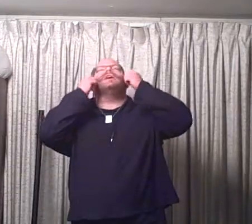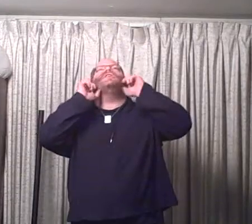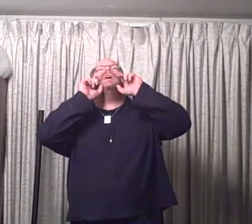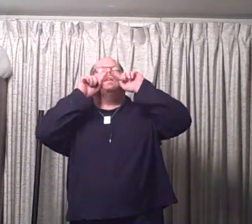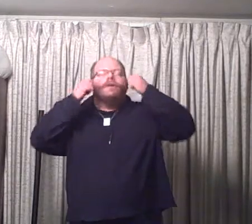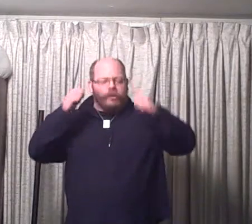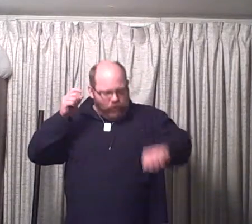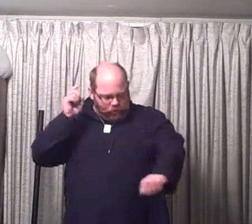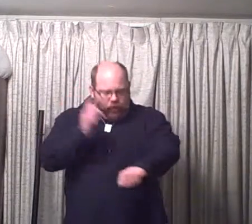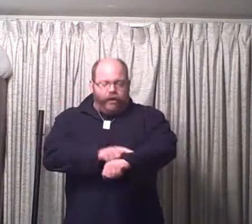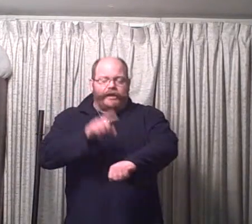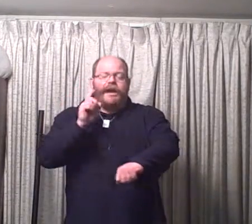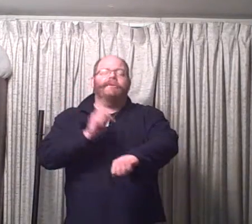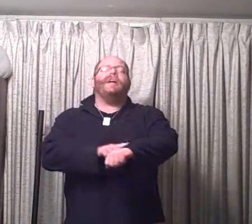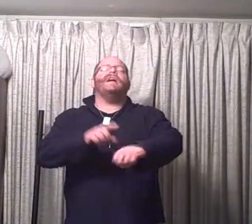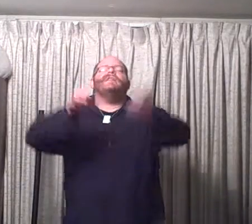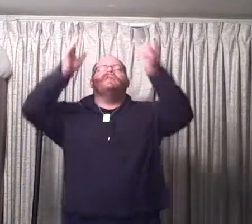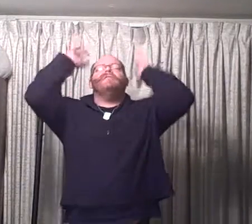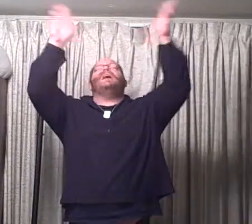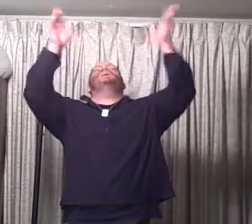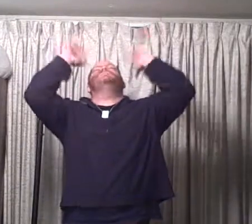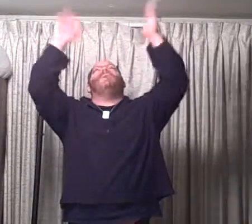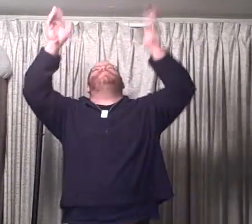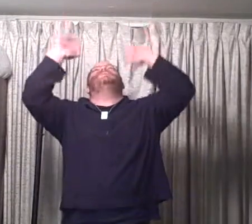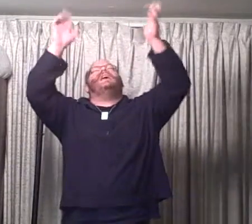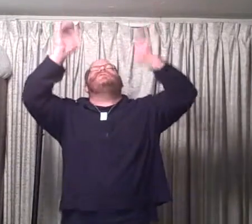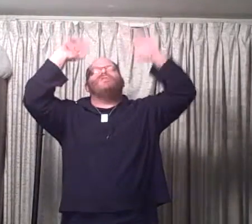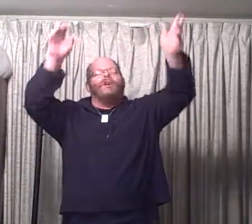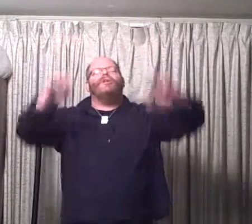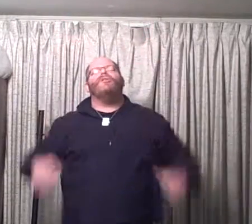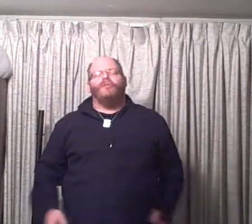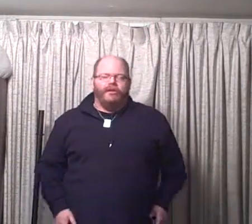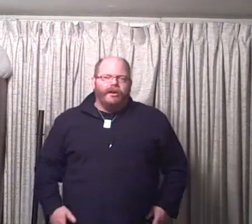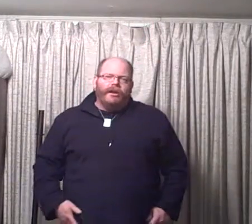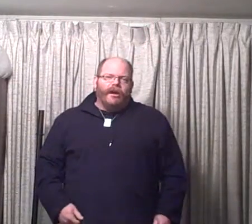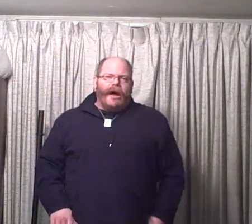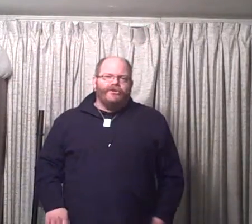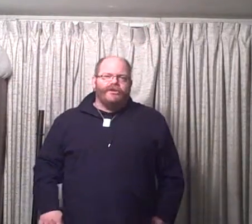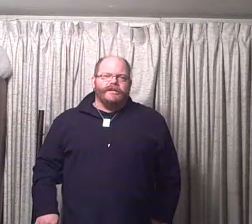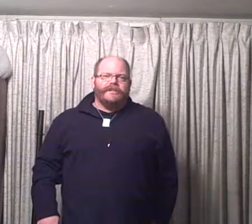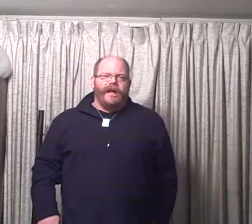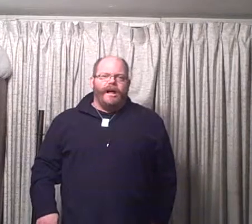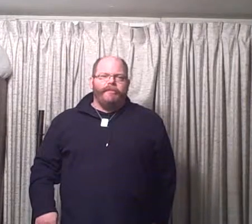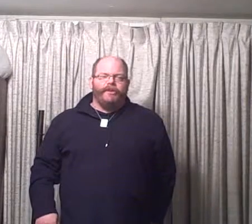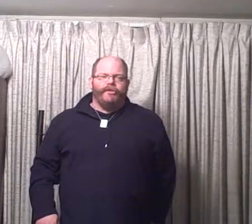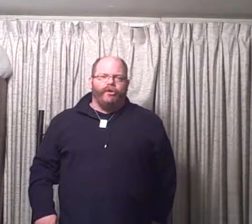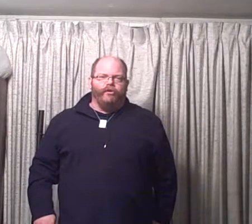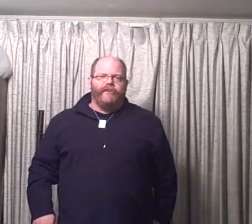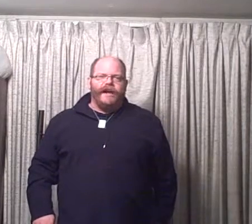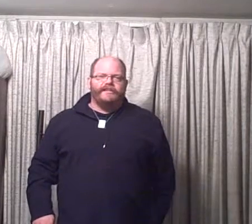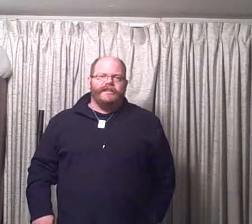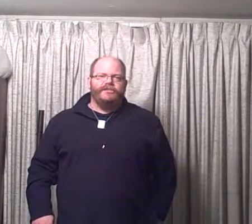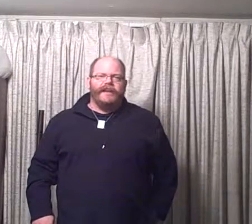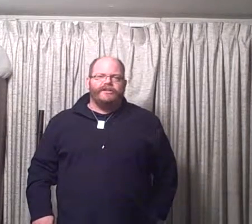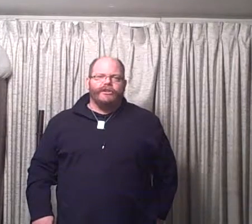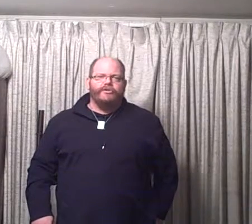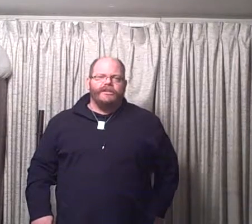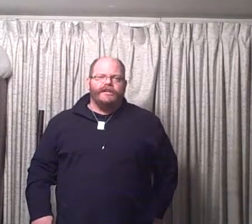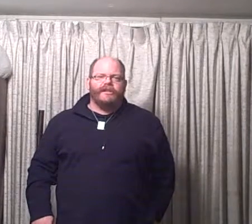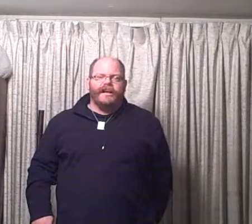great, but we can't be late for the Handlebar Mustache Show. As you can tell, I'm here with Old Fat T slash Go T slash